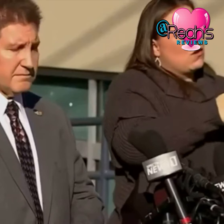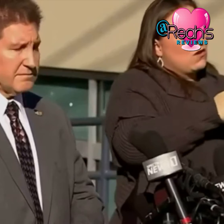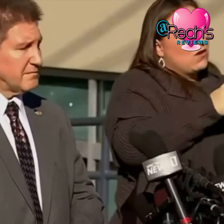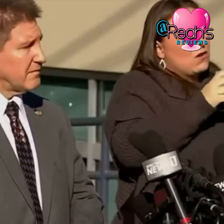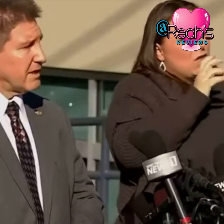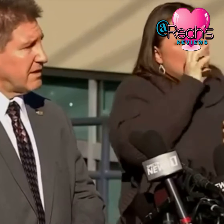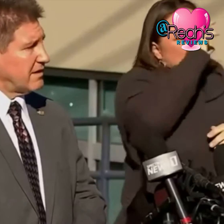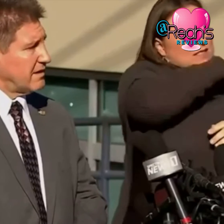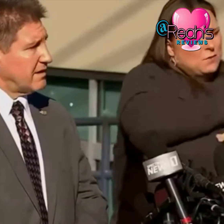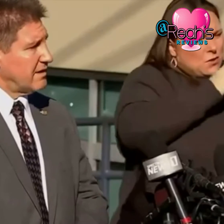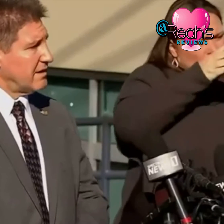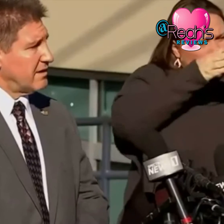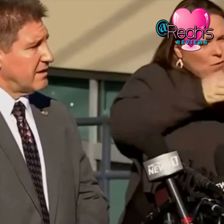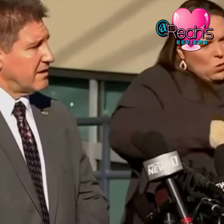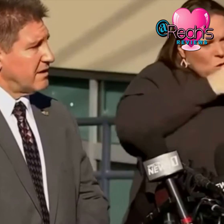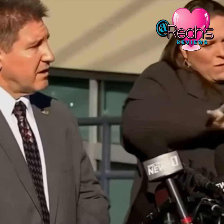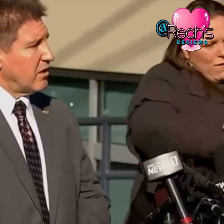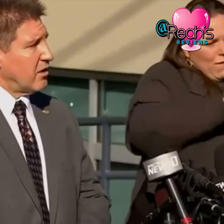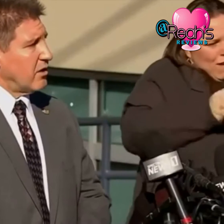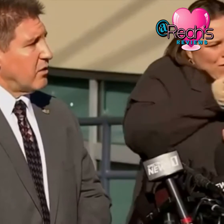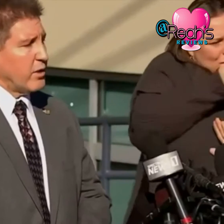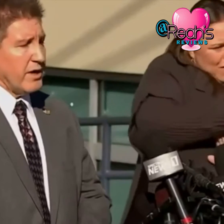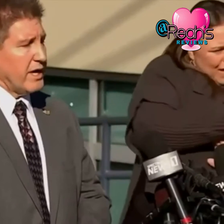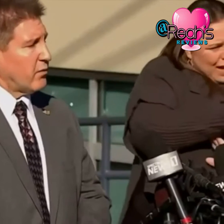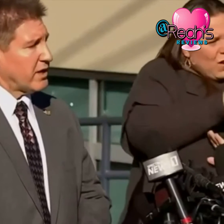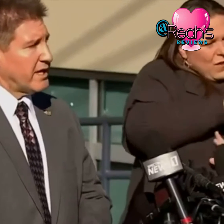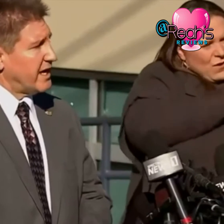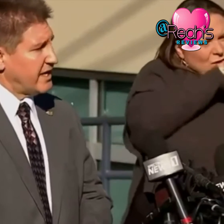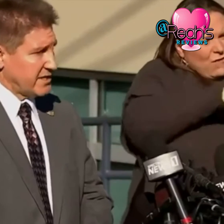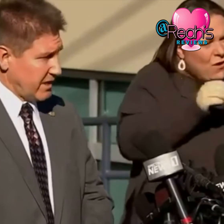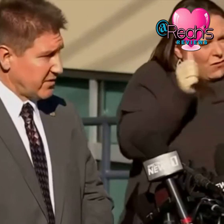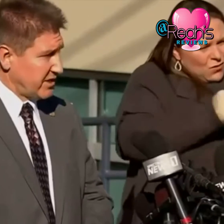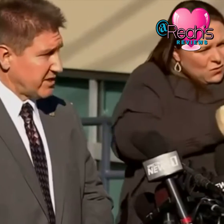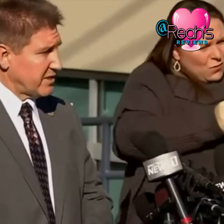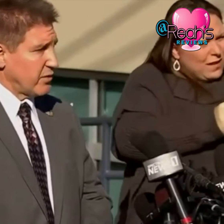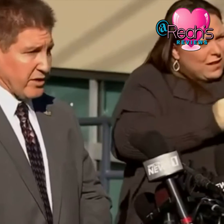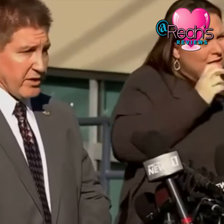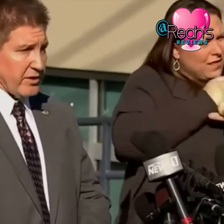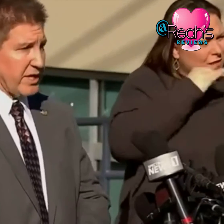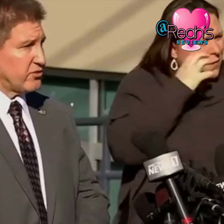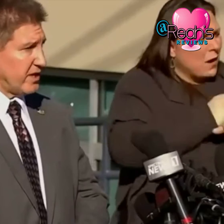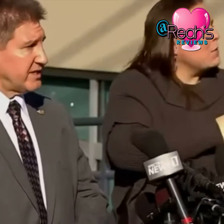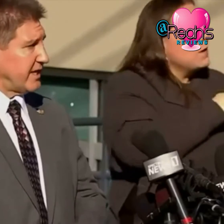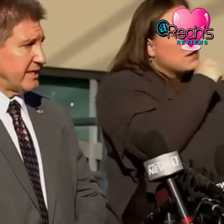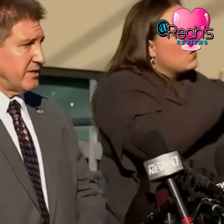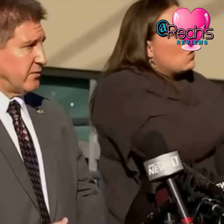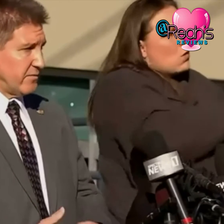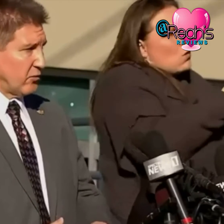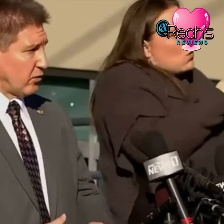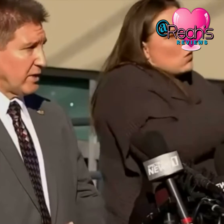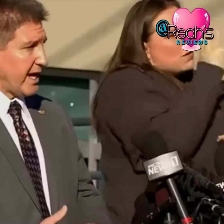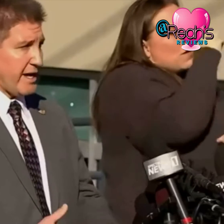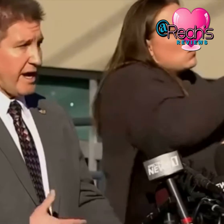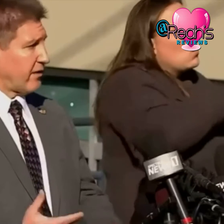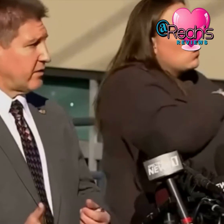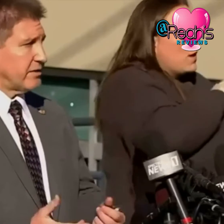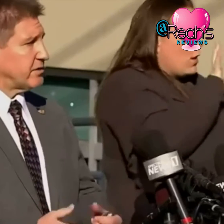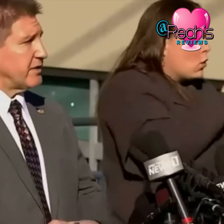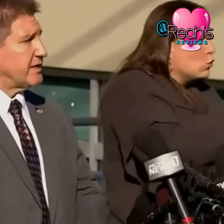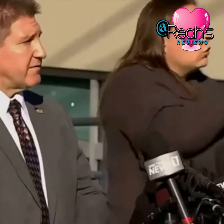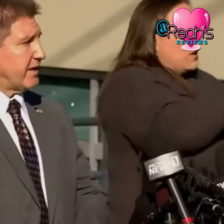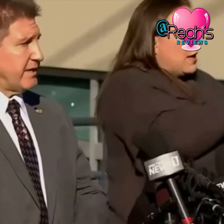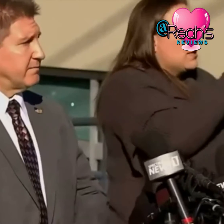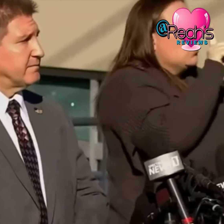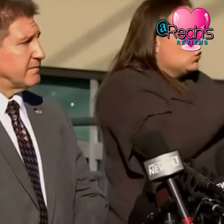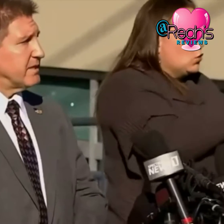tissue whatever was found that was the person we are not working on any assumptions we are addressing it to rule it out or